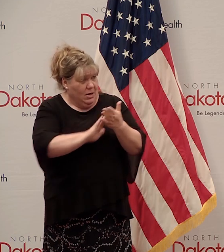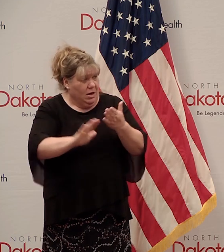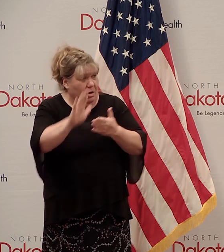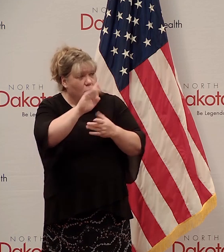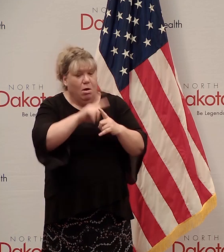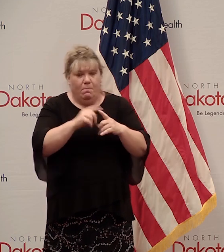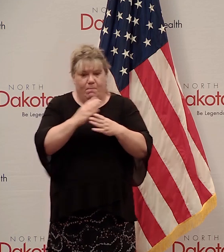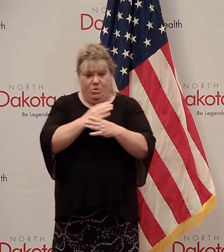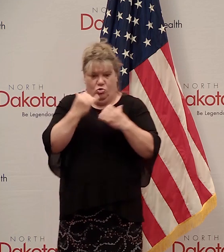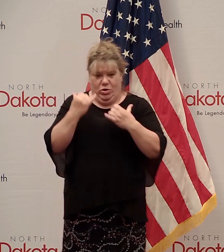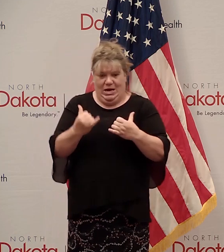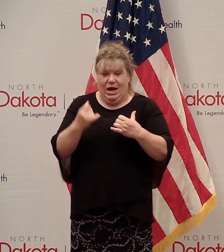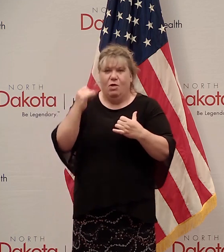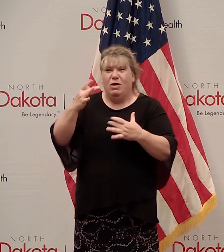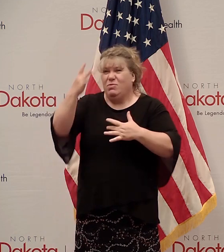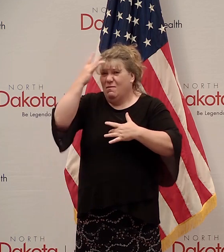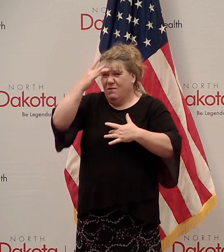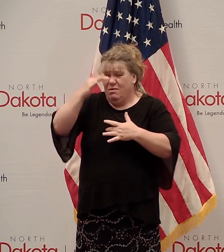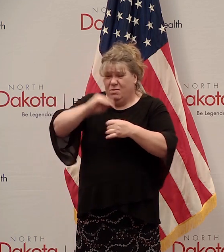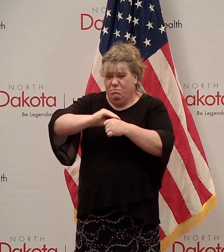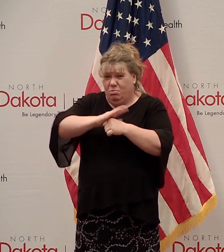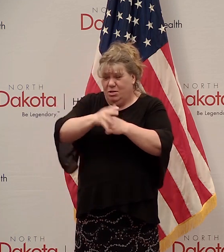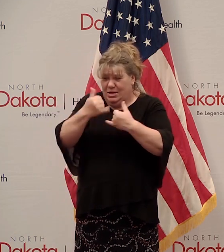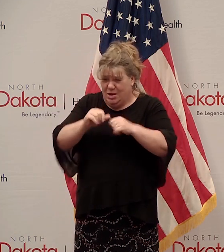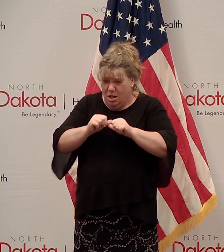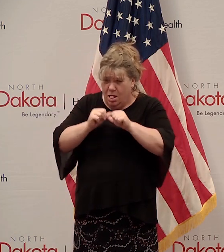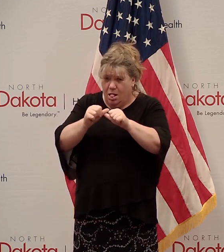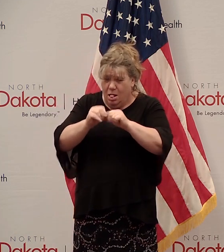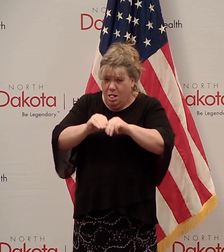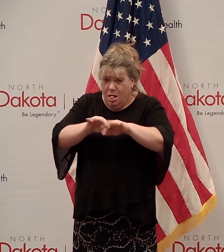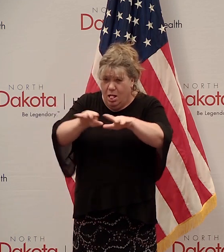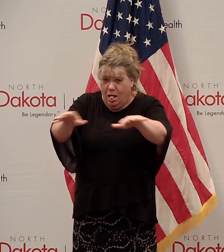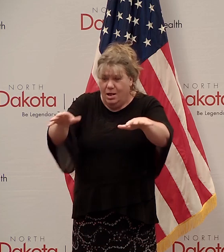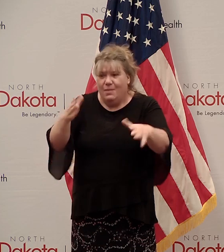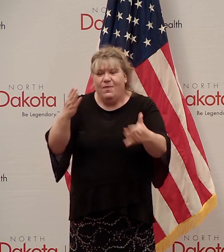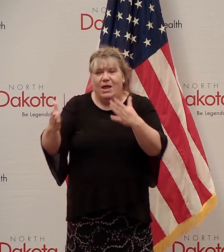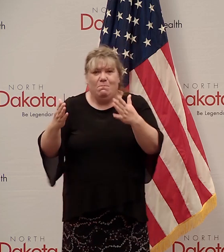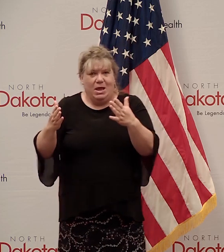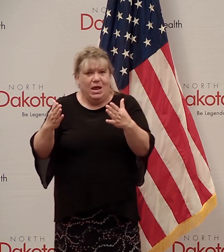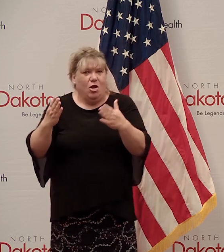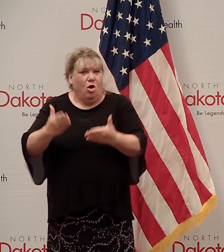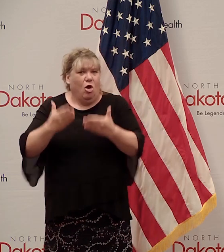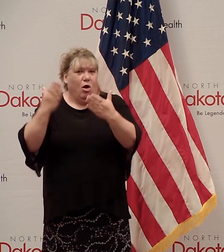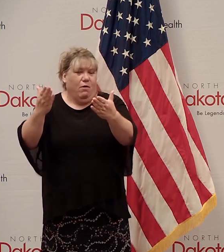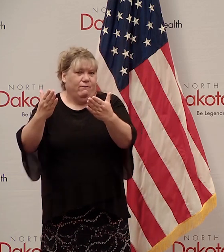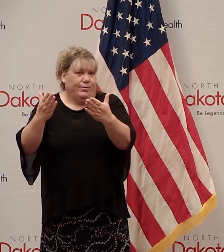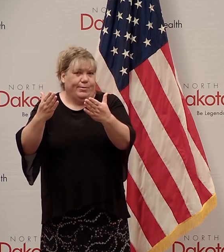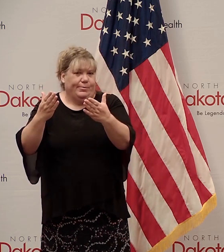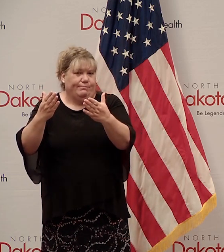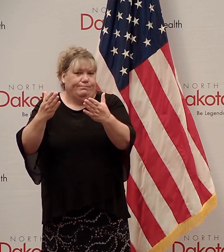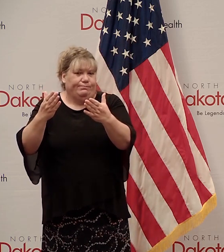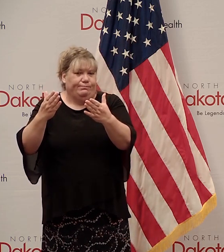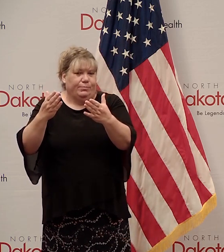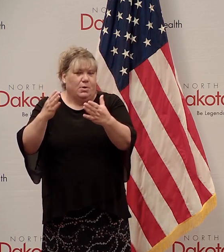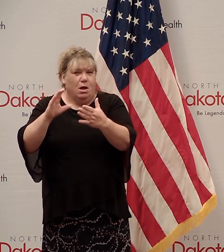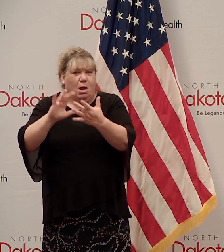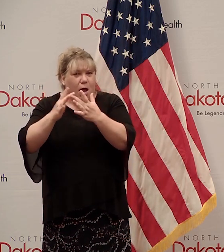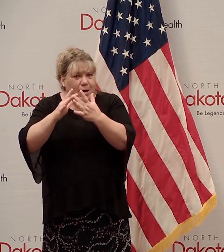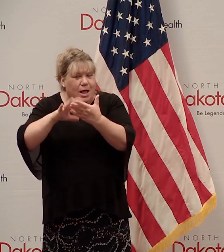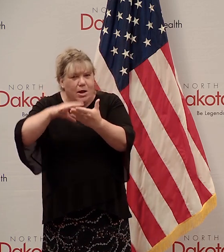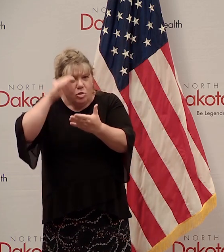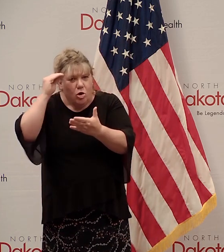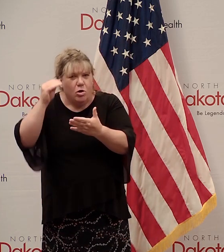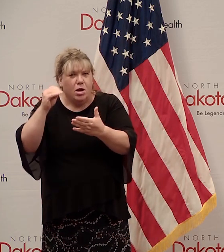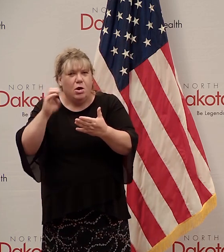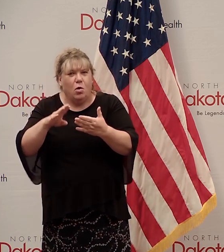the virus is still going, there may be, you know, changes that are made in terms of distancing and classroom spacing and, you know, people that are on